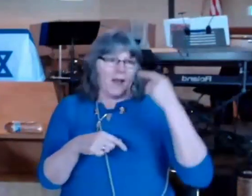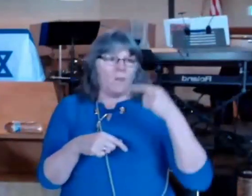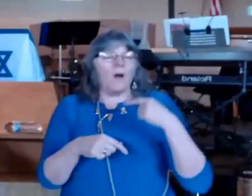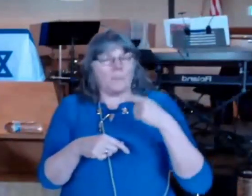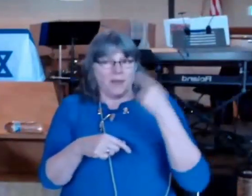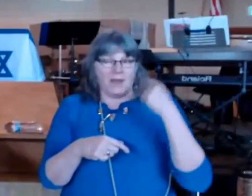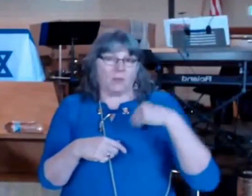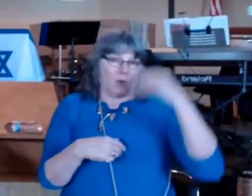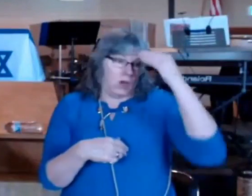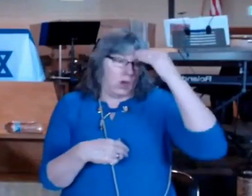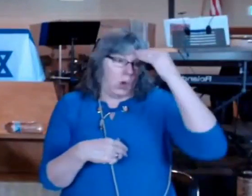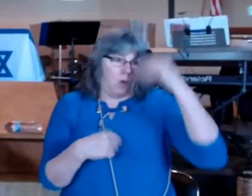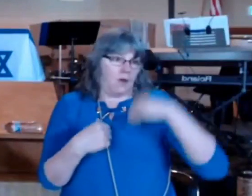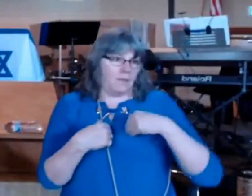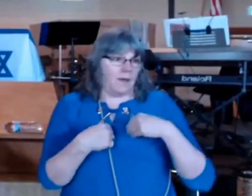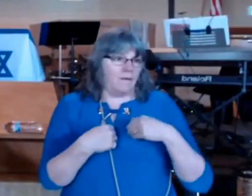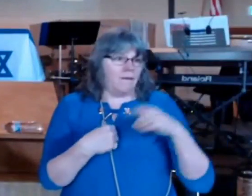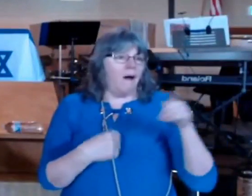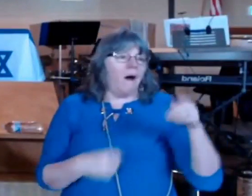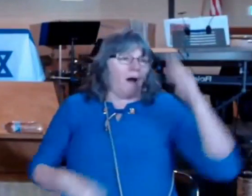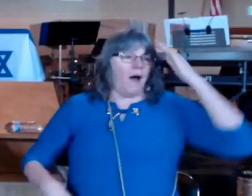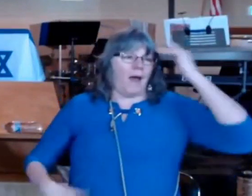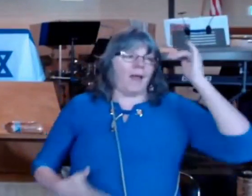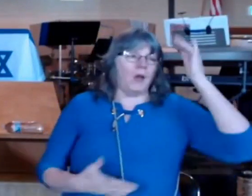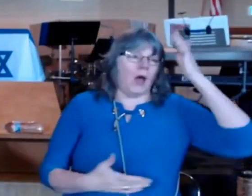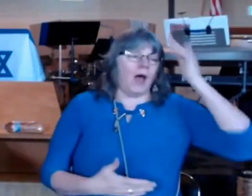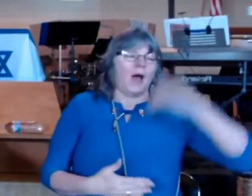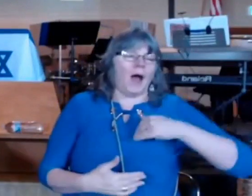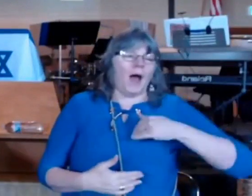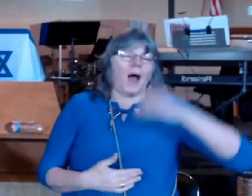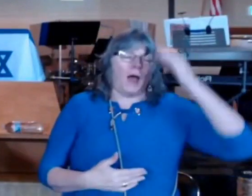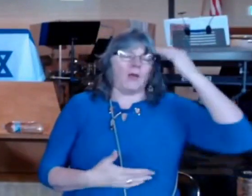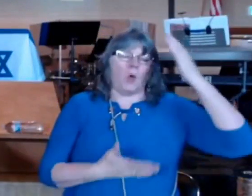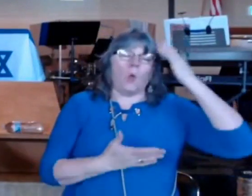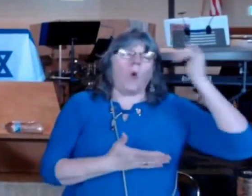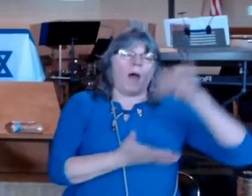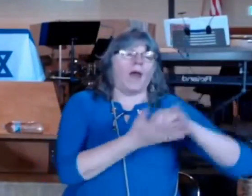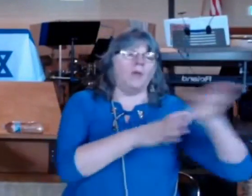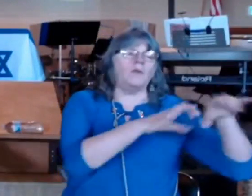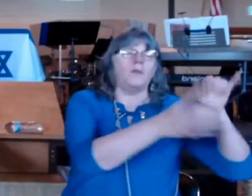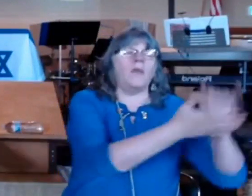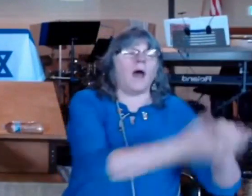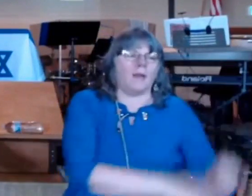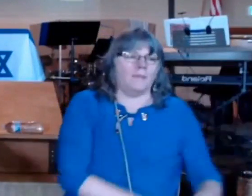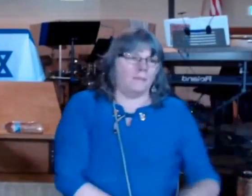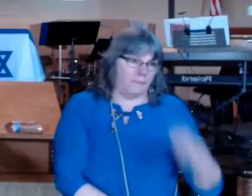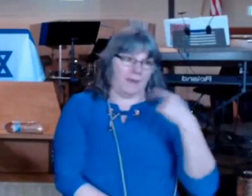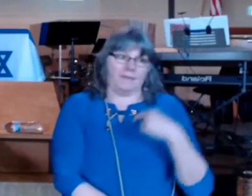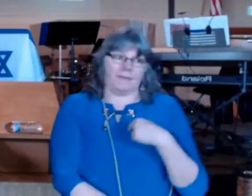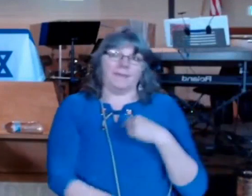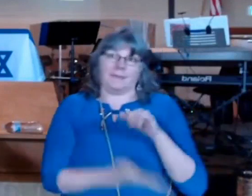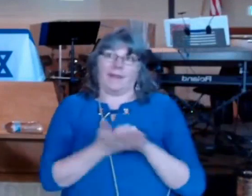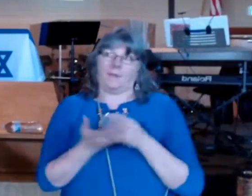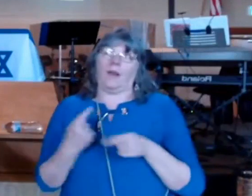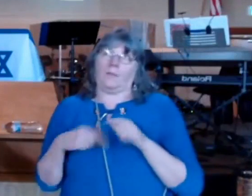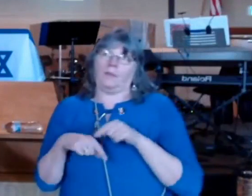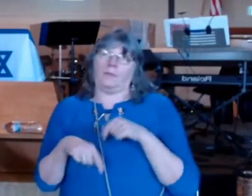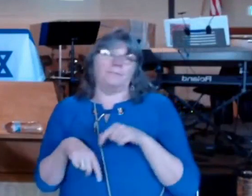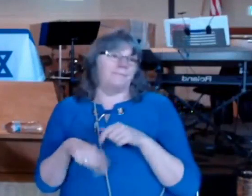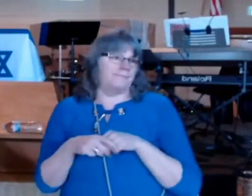somebody did somebody did not react a certain way to something because we know how we